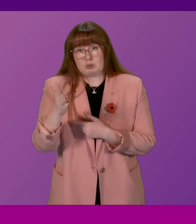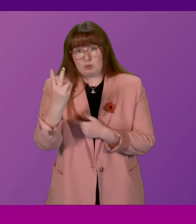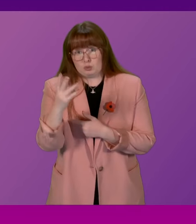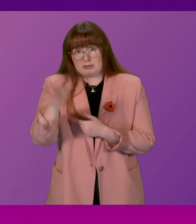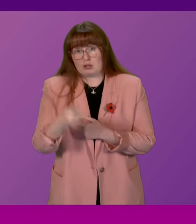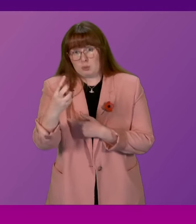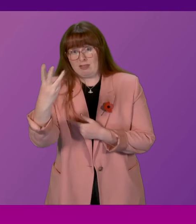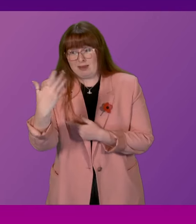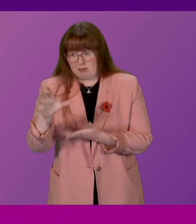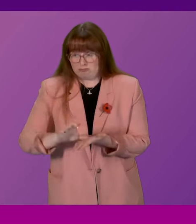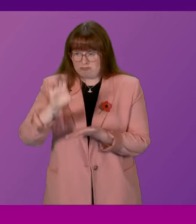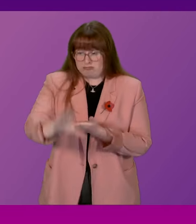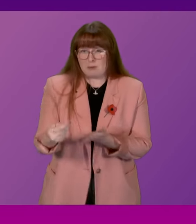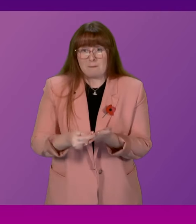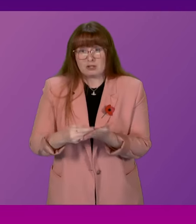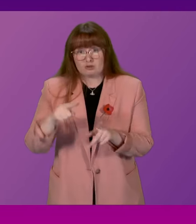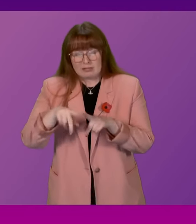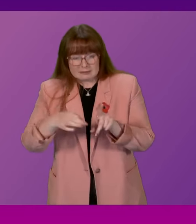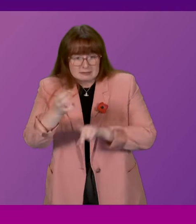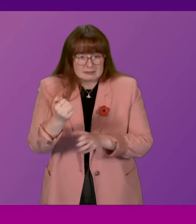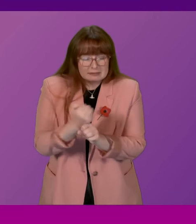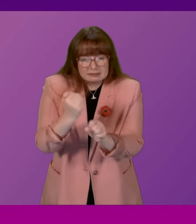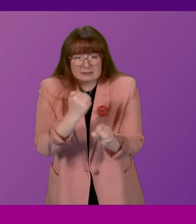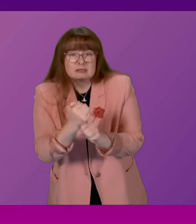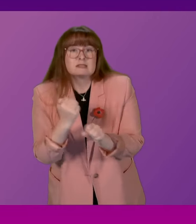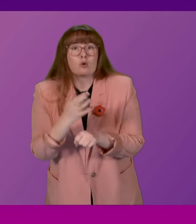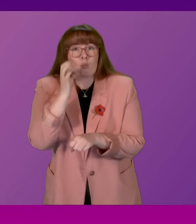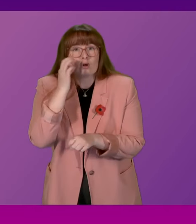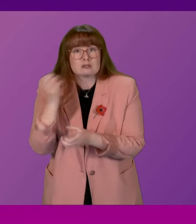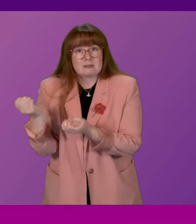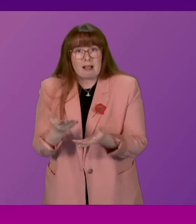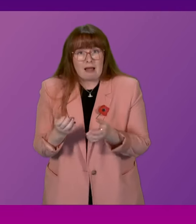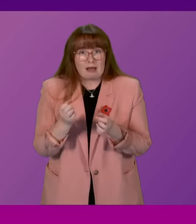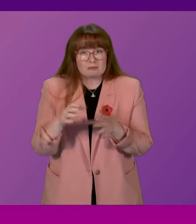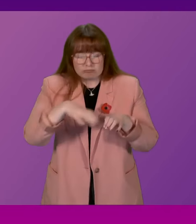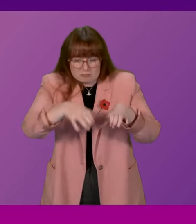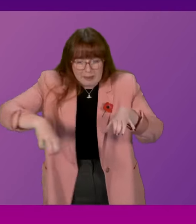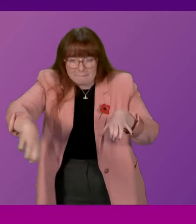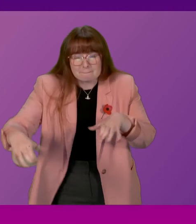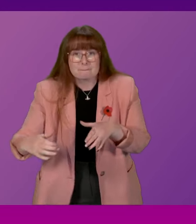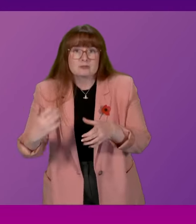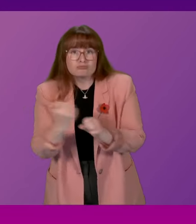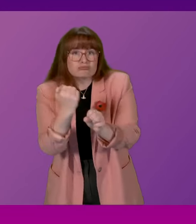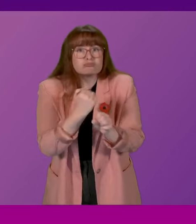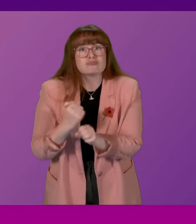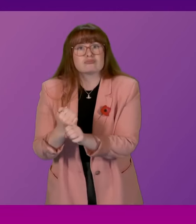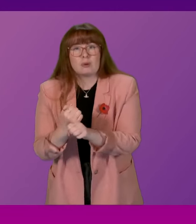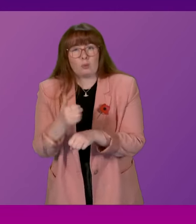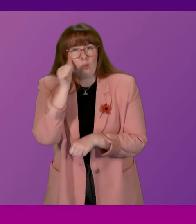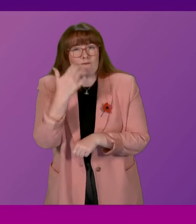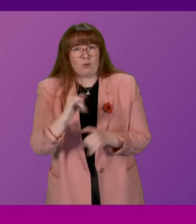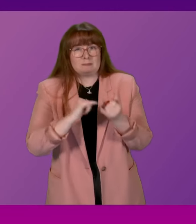essential treatment works, water supply, and sewer networks. In terms of Scotland's water quality, know from SEPA